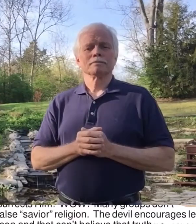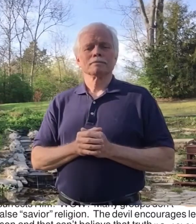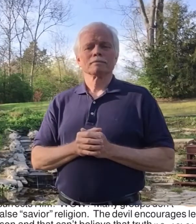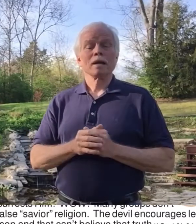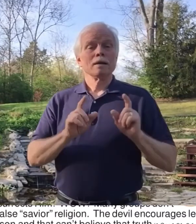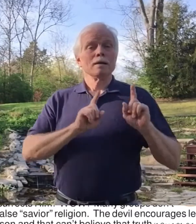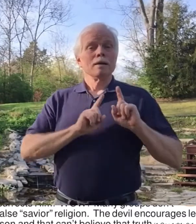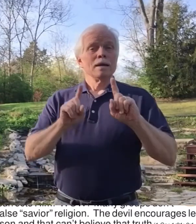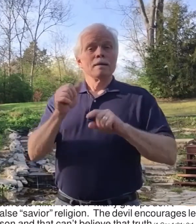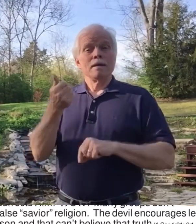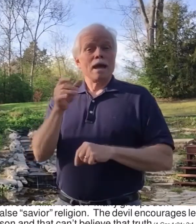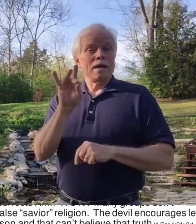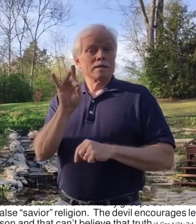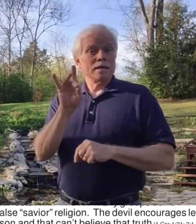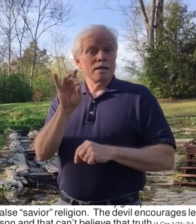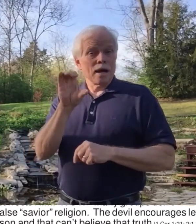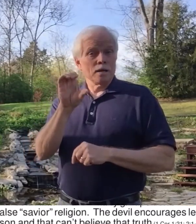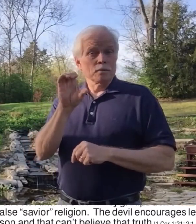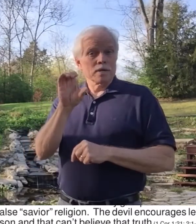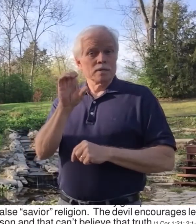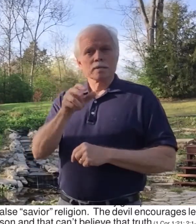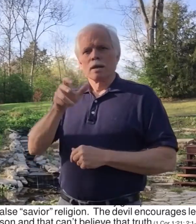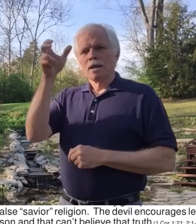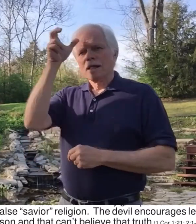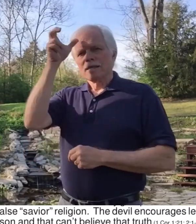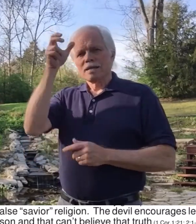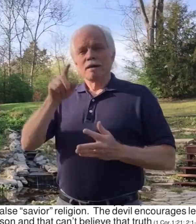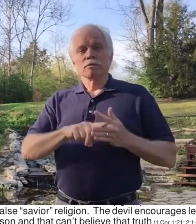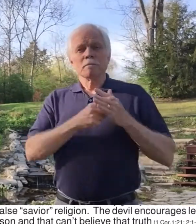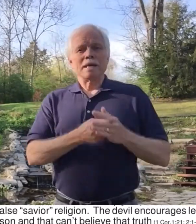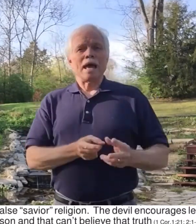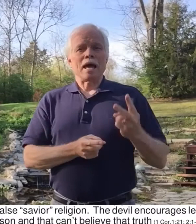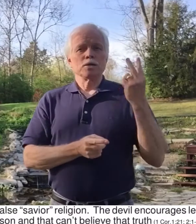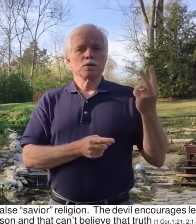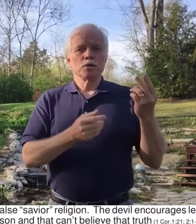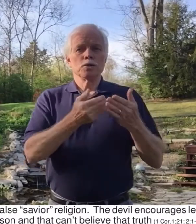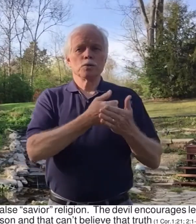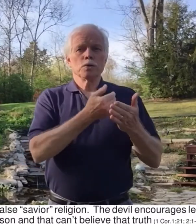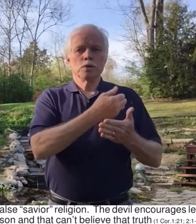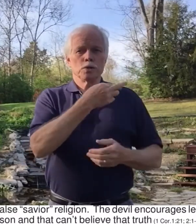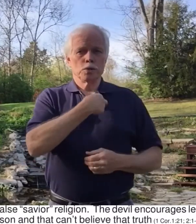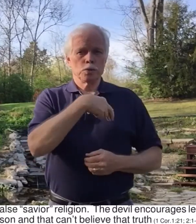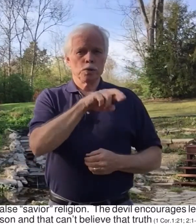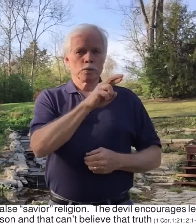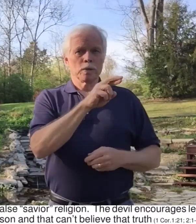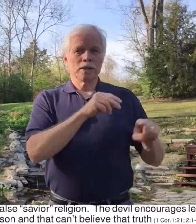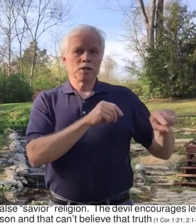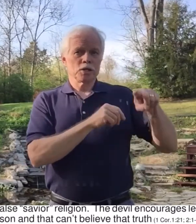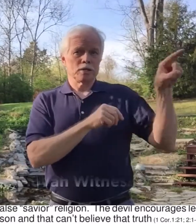In the 1800s, the devil began two new religions,